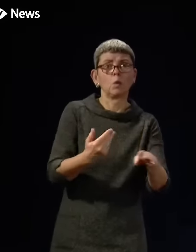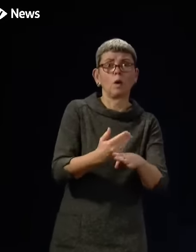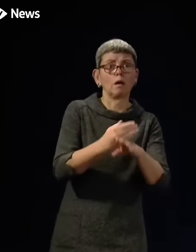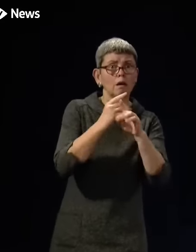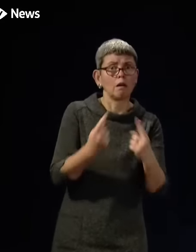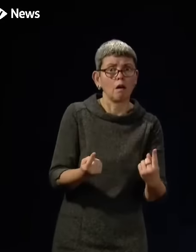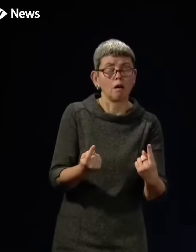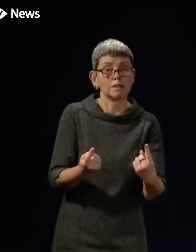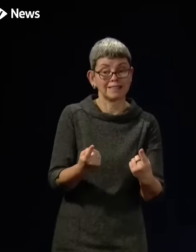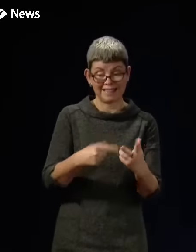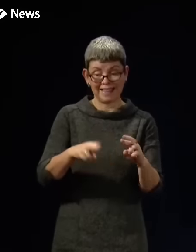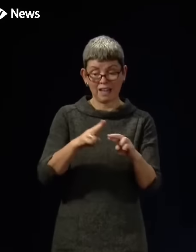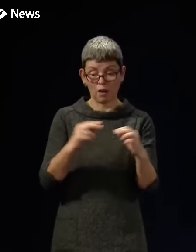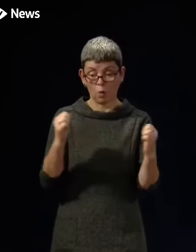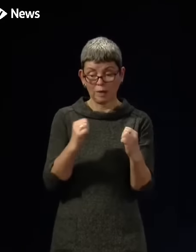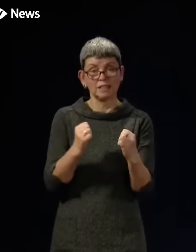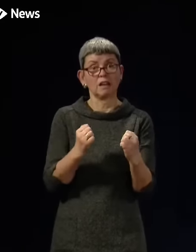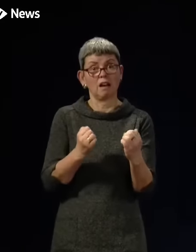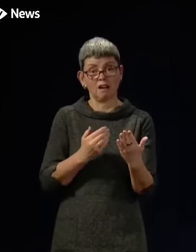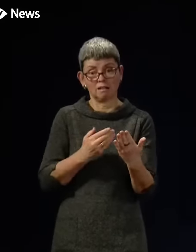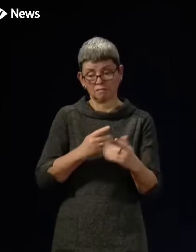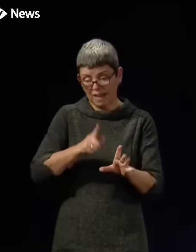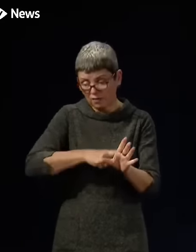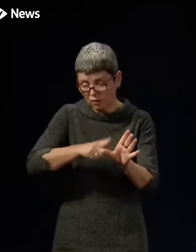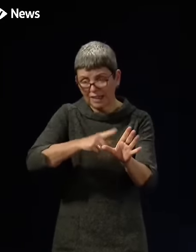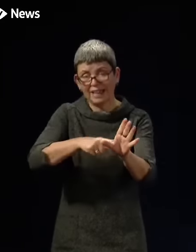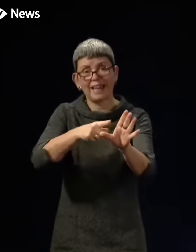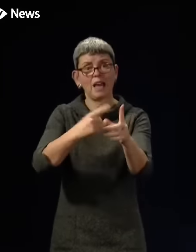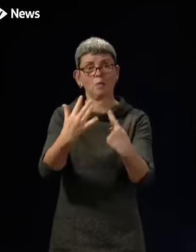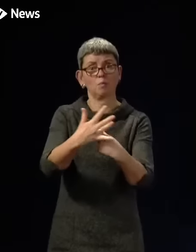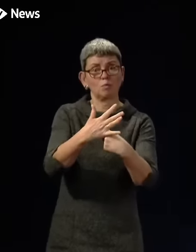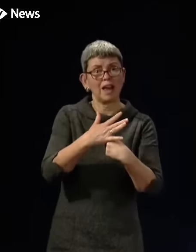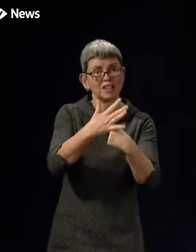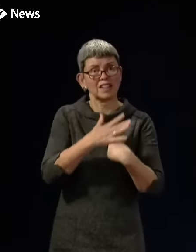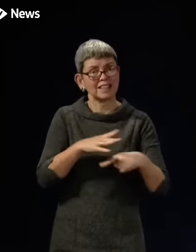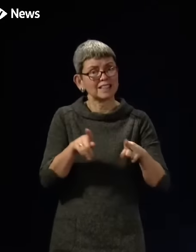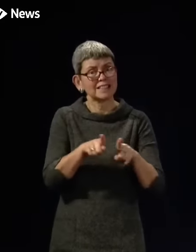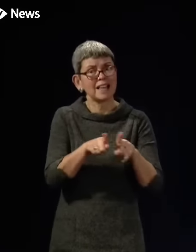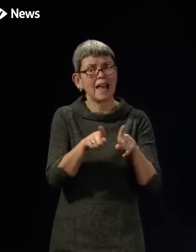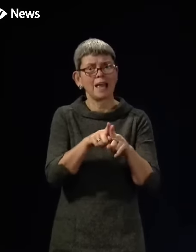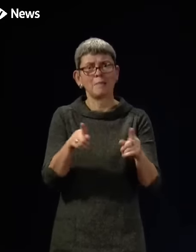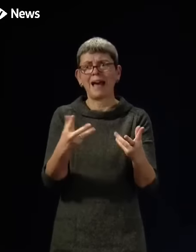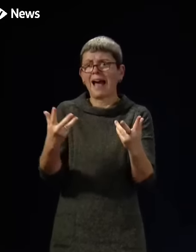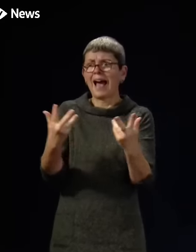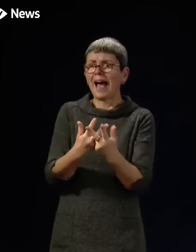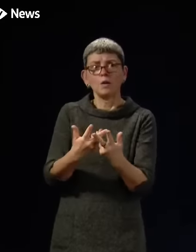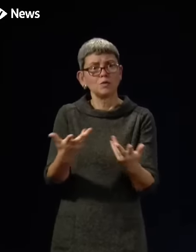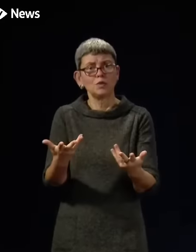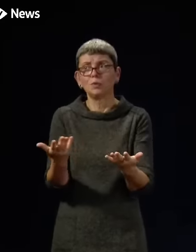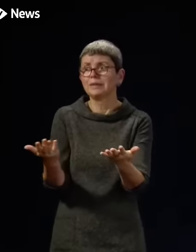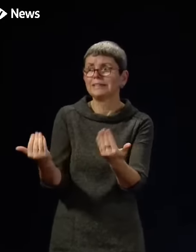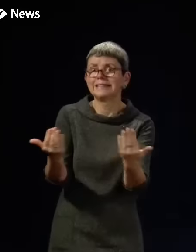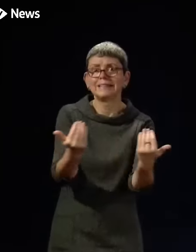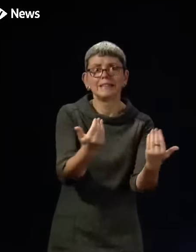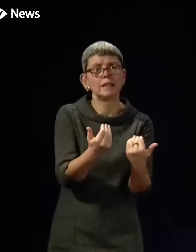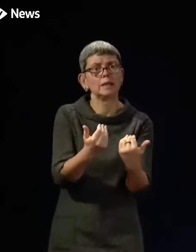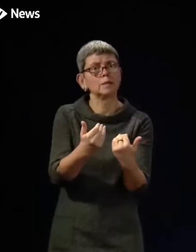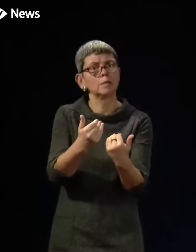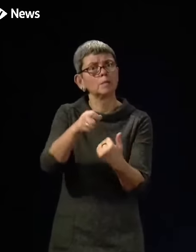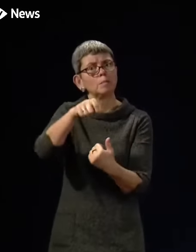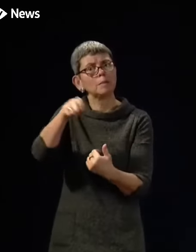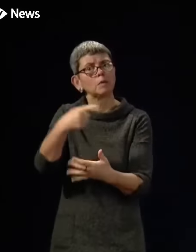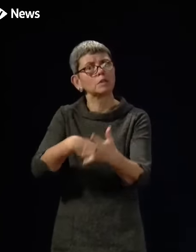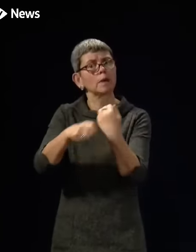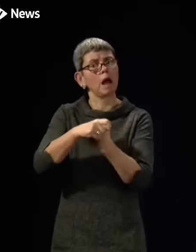you go about attracting more people into the NHS when they see this pressure, when they see the concerns over pay and conditions? Thanks,